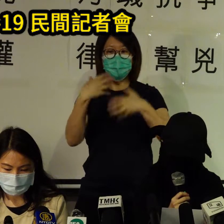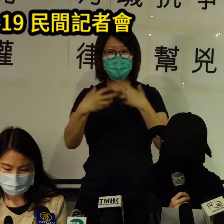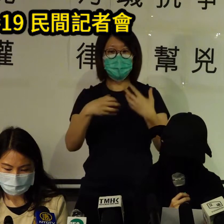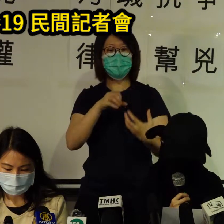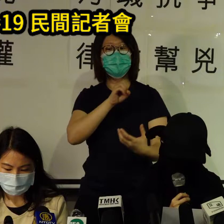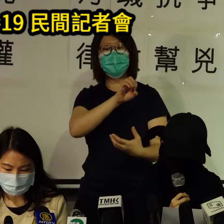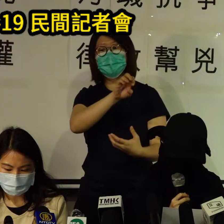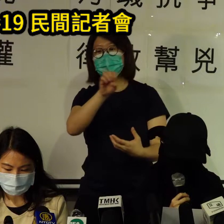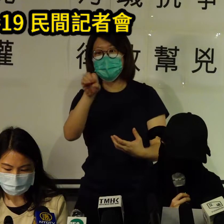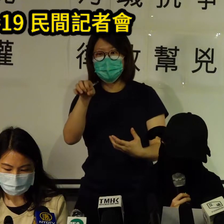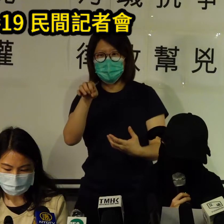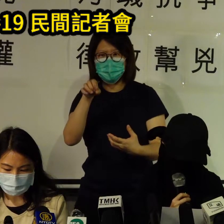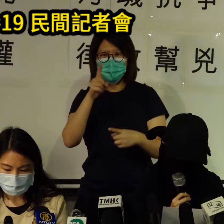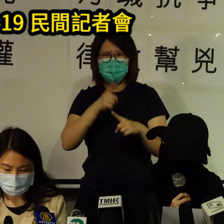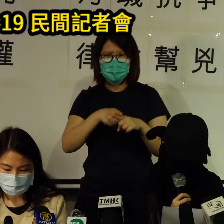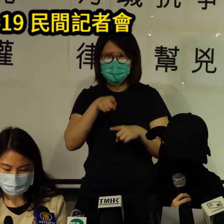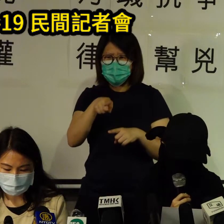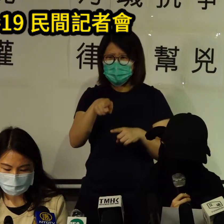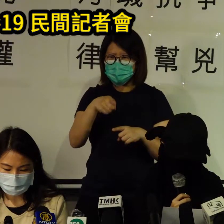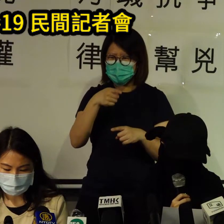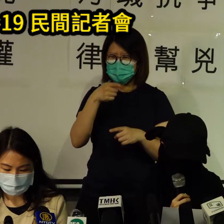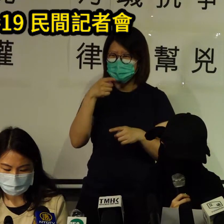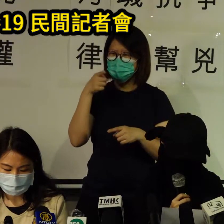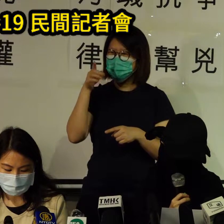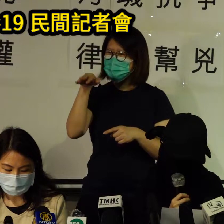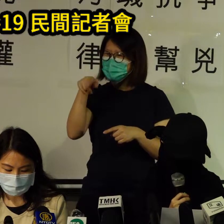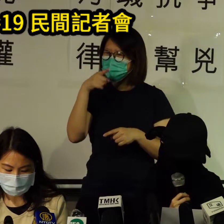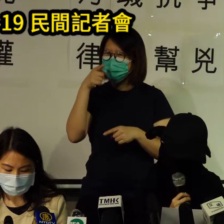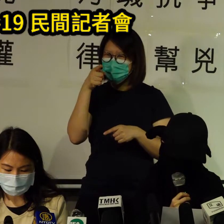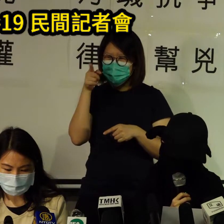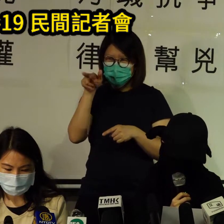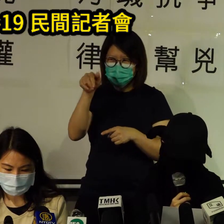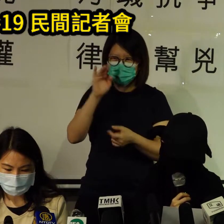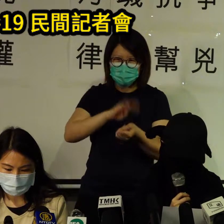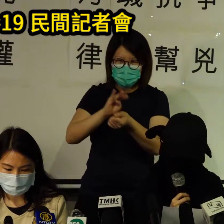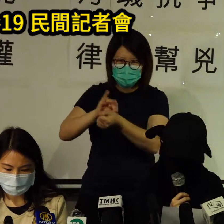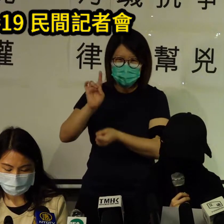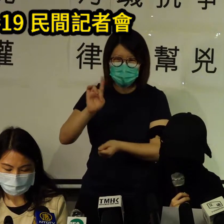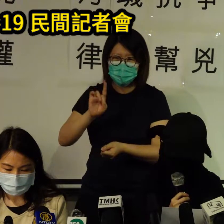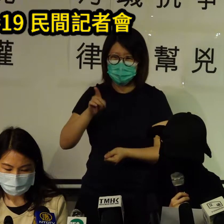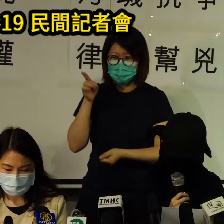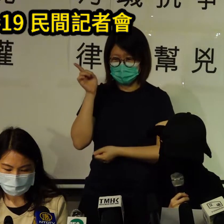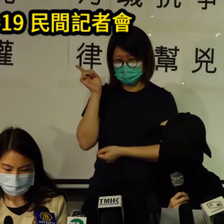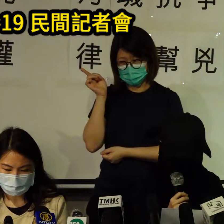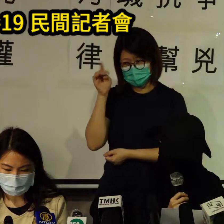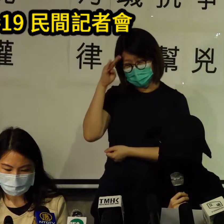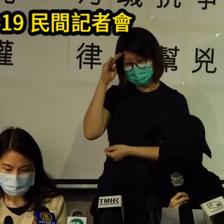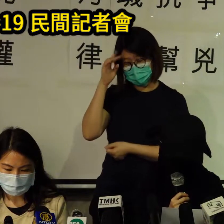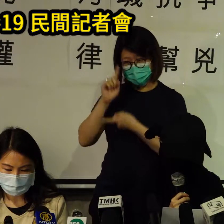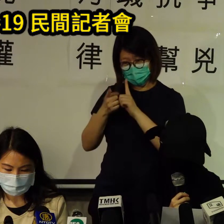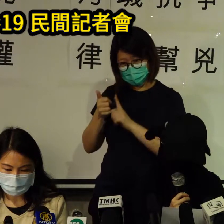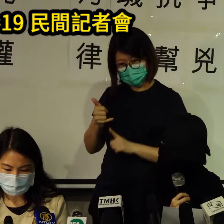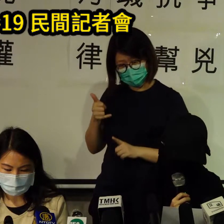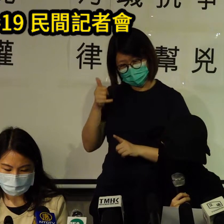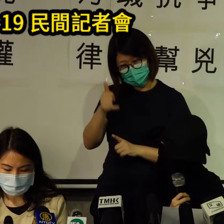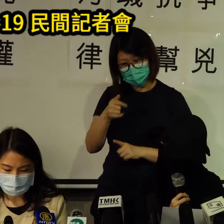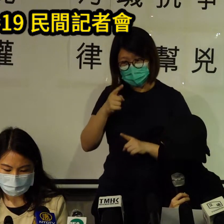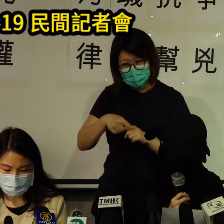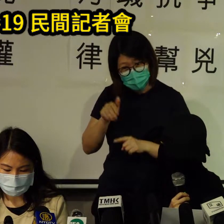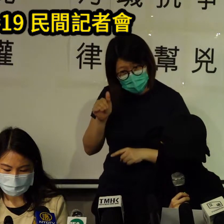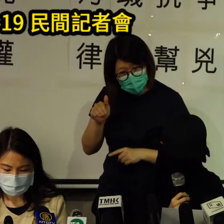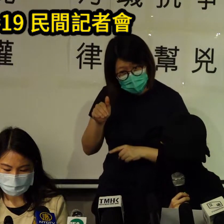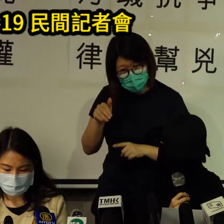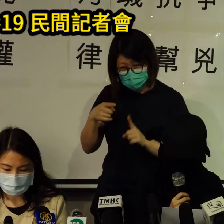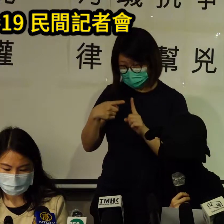the recent whitewashing and terrorism labelling it is not hard to imagine the regime's plot to defame Hong Kong's movement